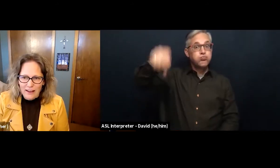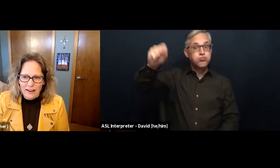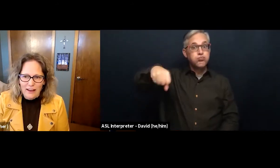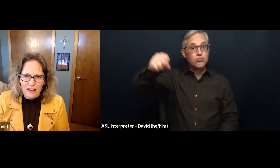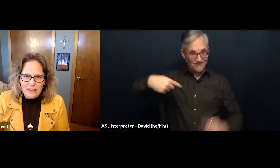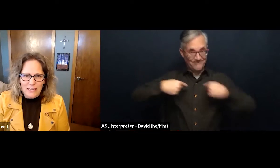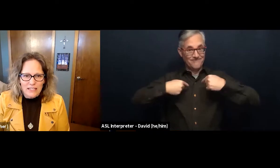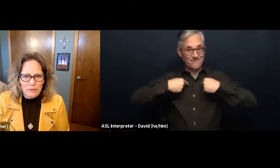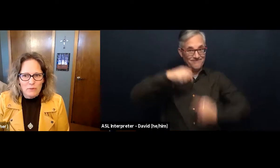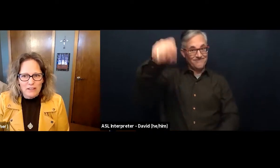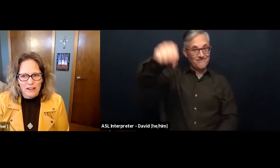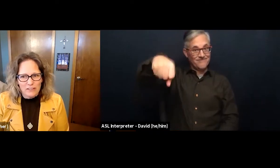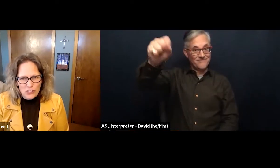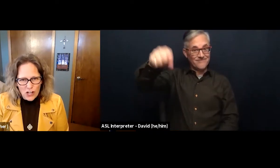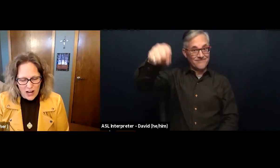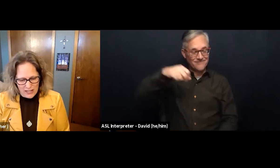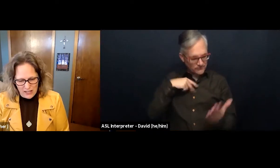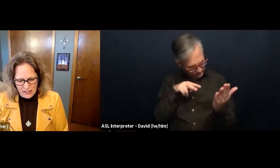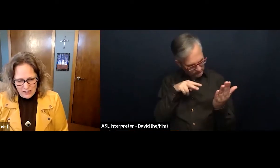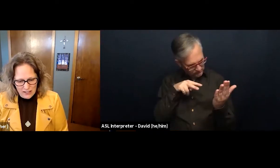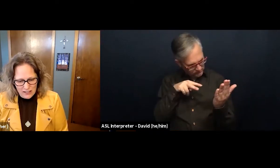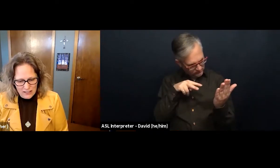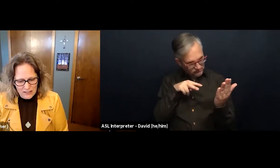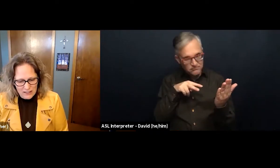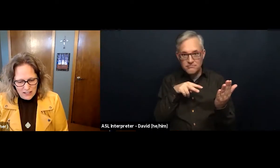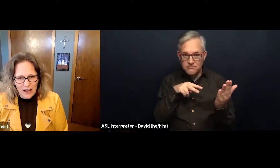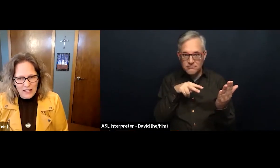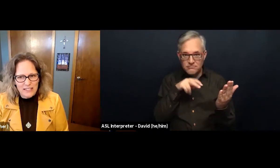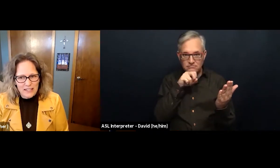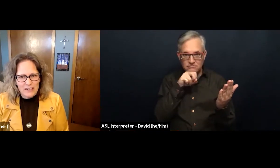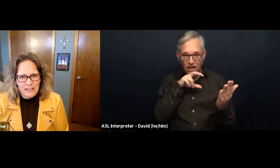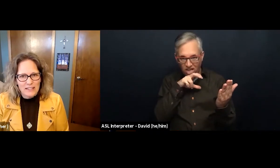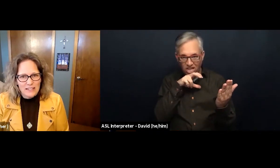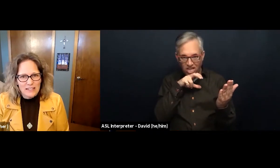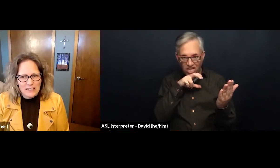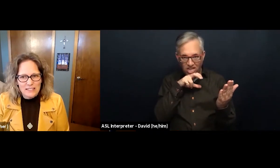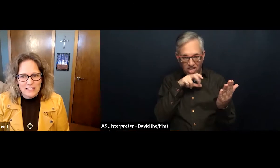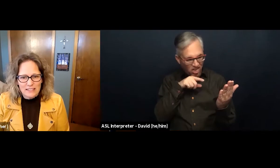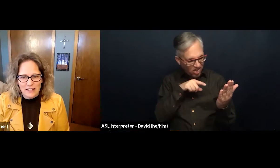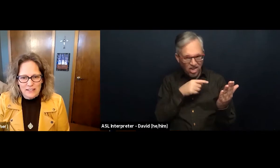I think it can be kind of shocking that Isaiah says, yes.